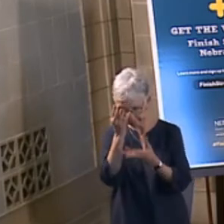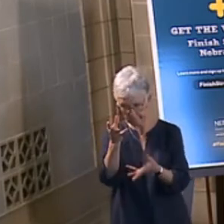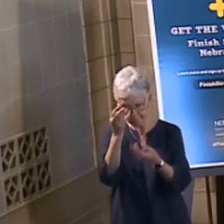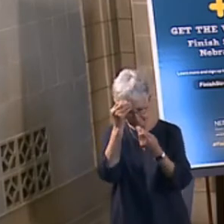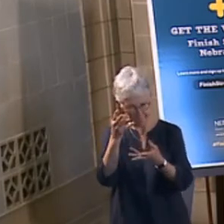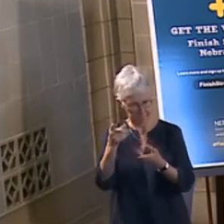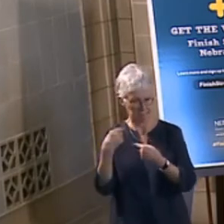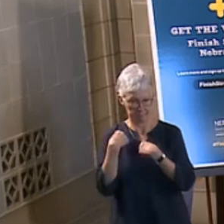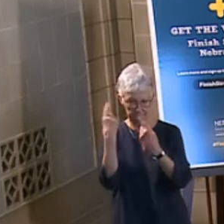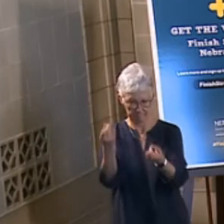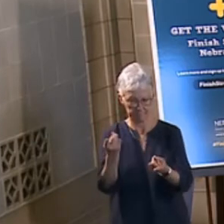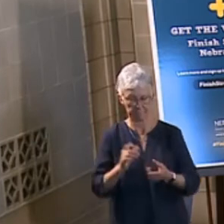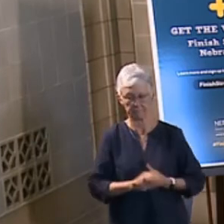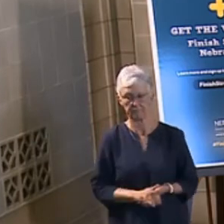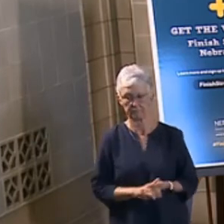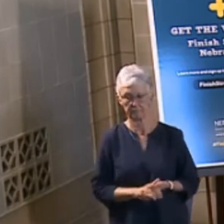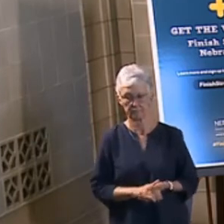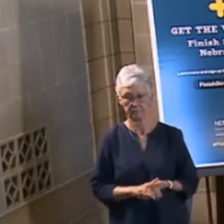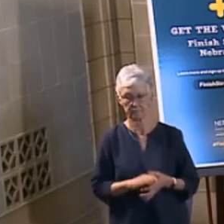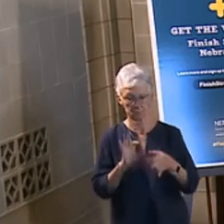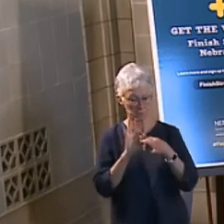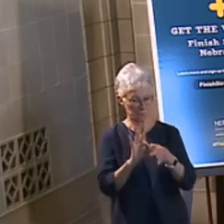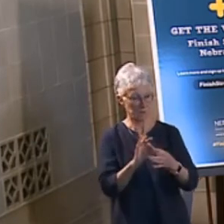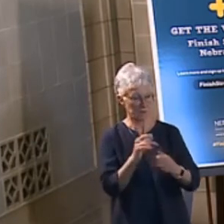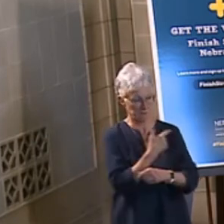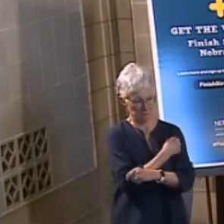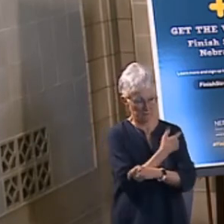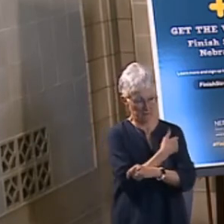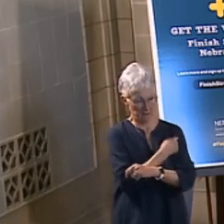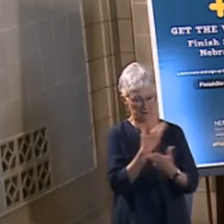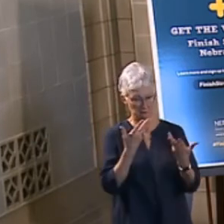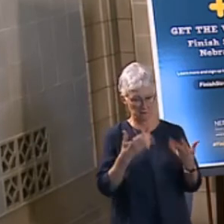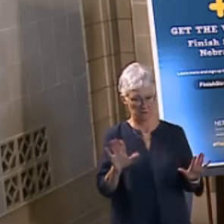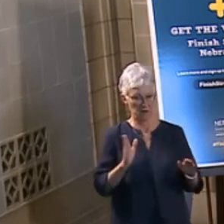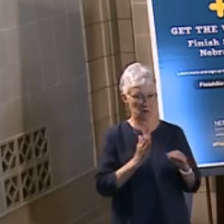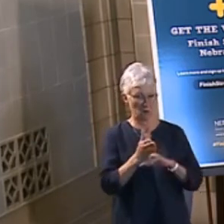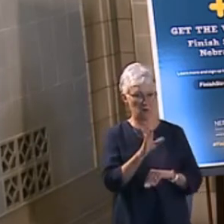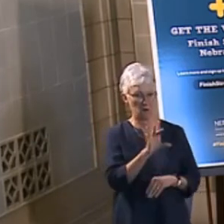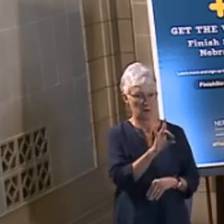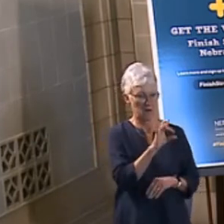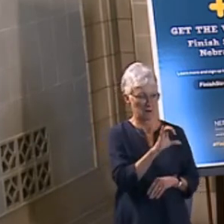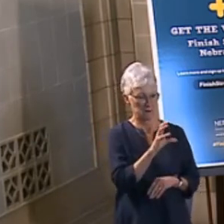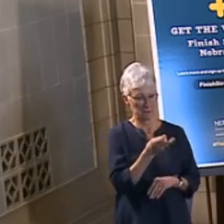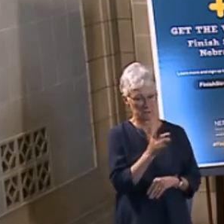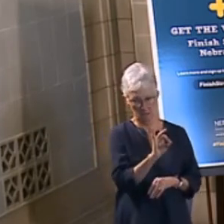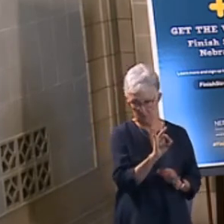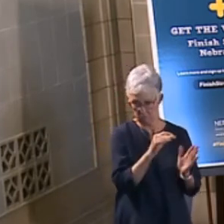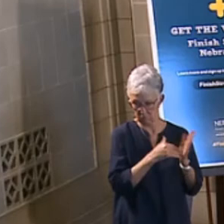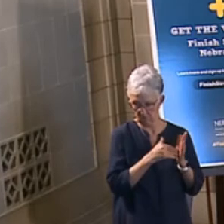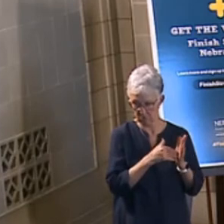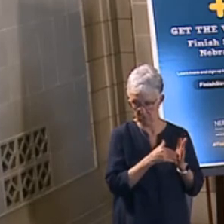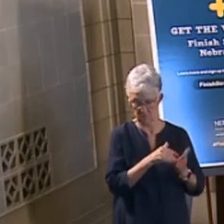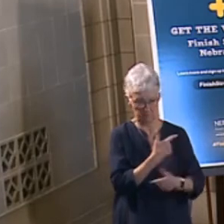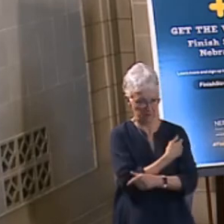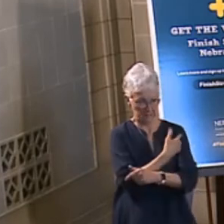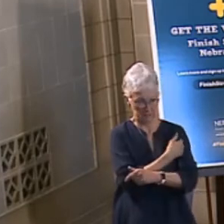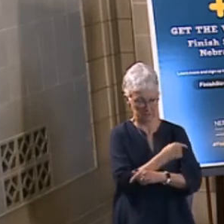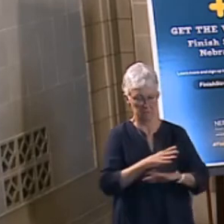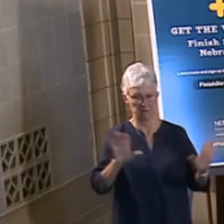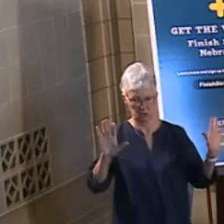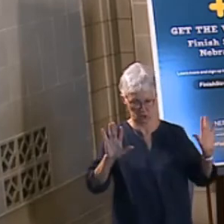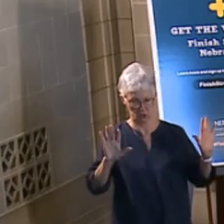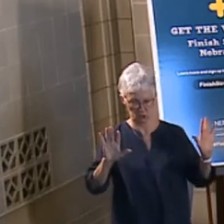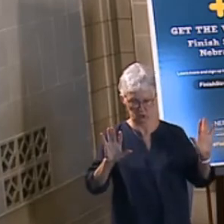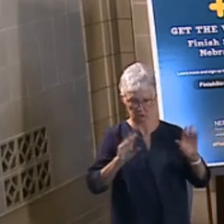Also, with regard to the vaccines, we've now delivered over 868,000 vaccines in people's arms. This puts us